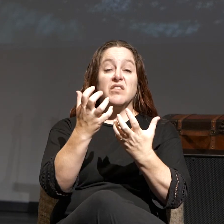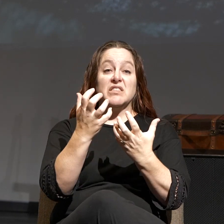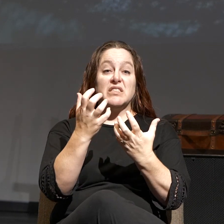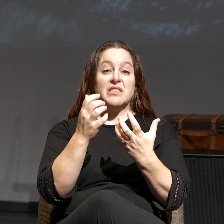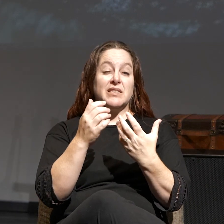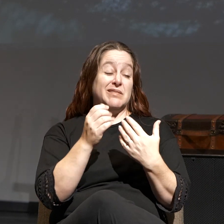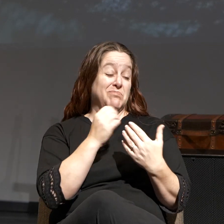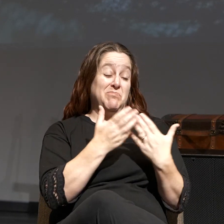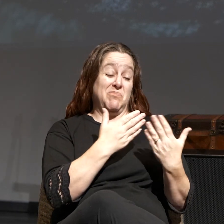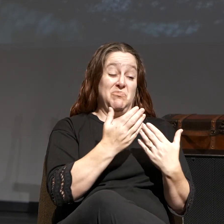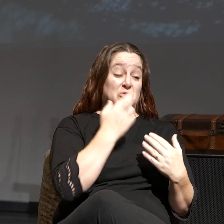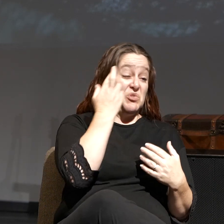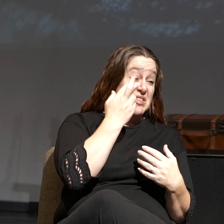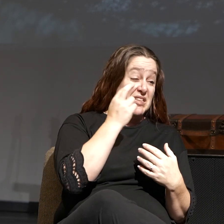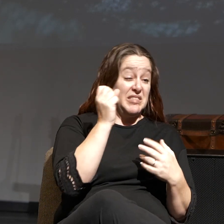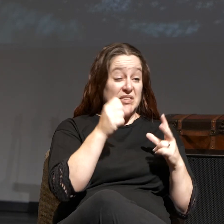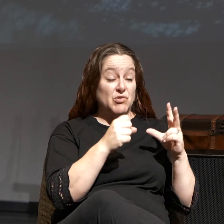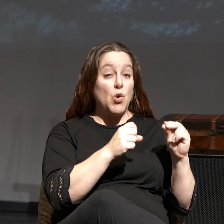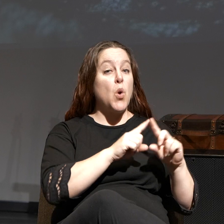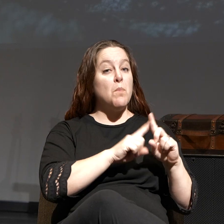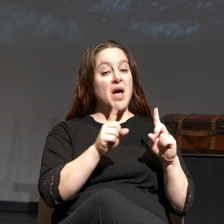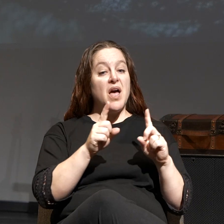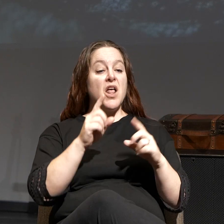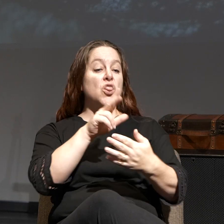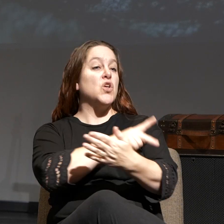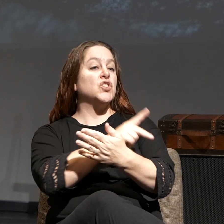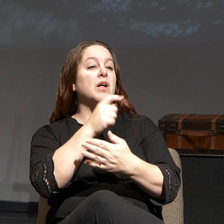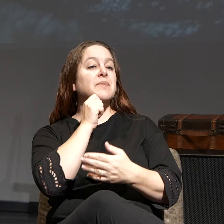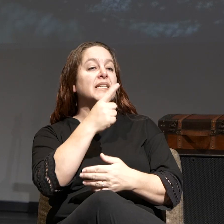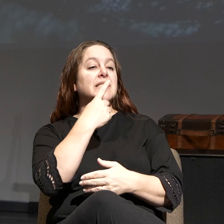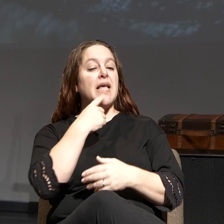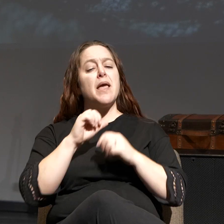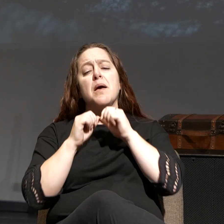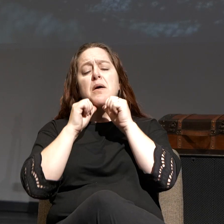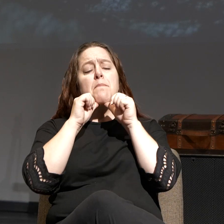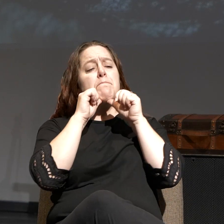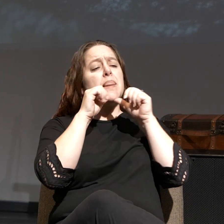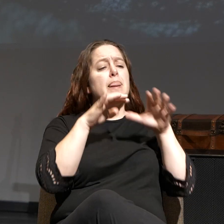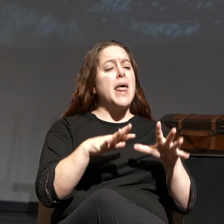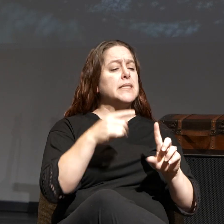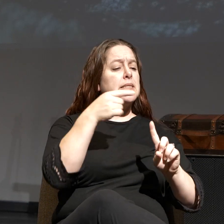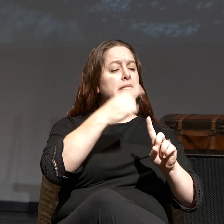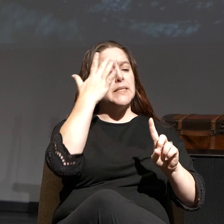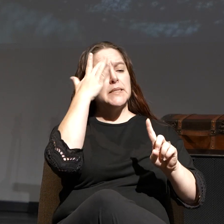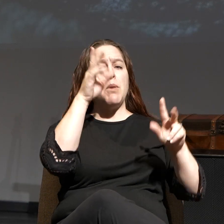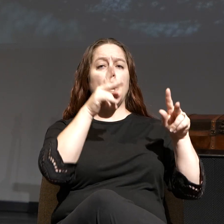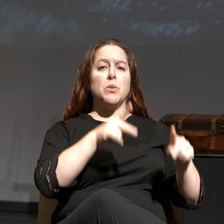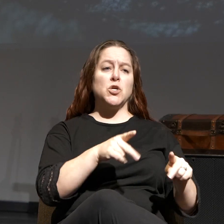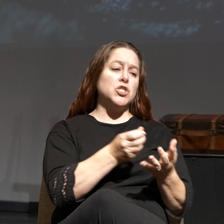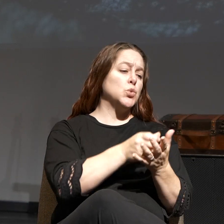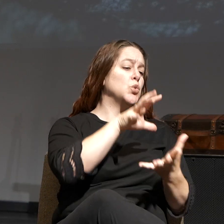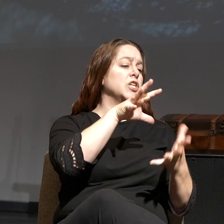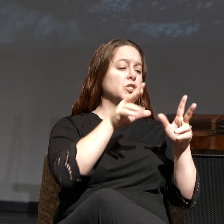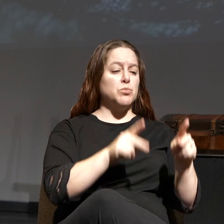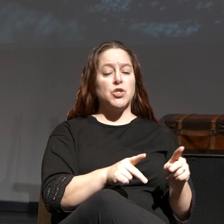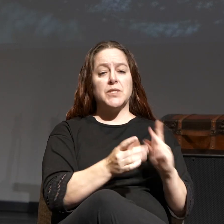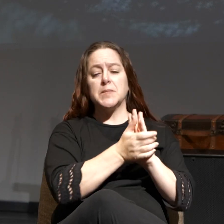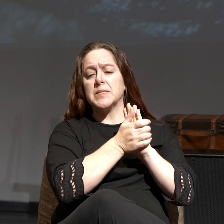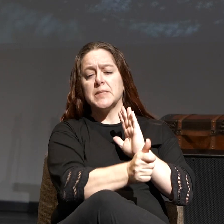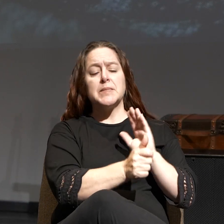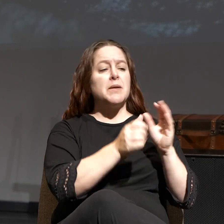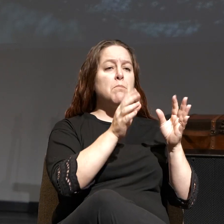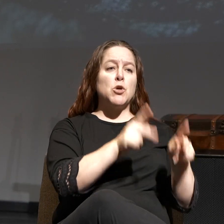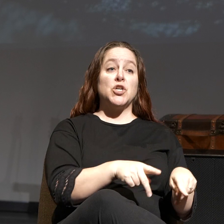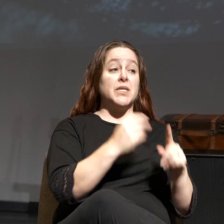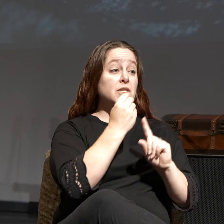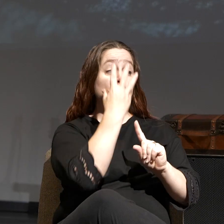realize it or not. You'll notice that the psalmist doesn't say blessed is a smart person or a rich person or a gifted person or